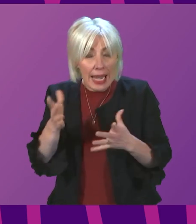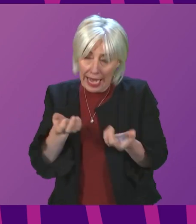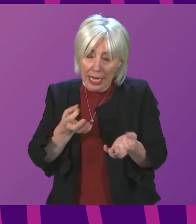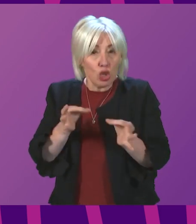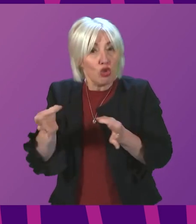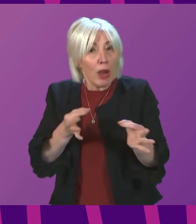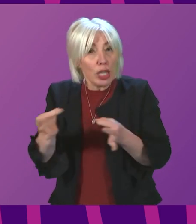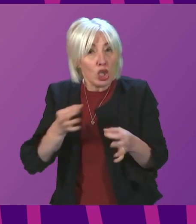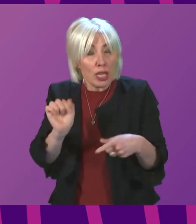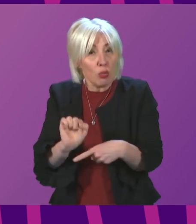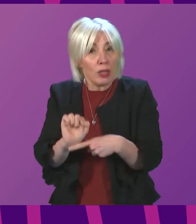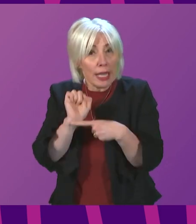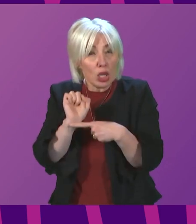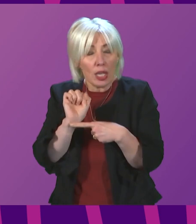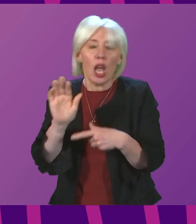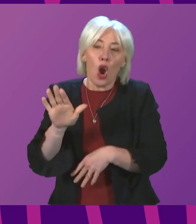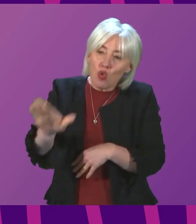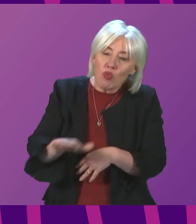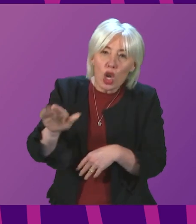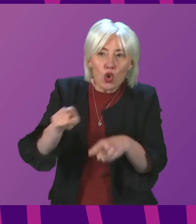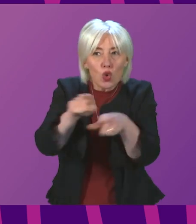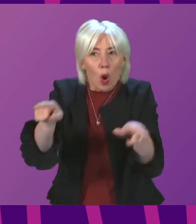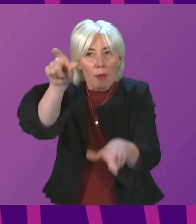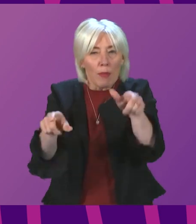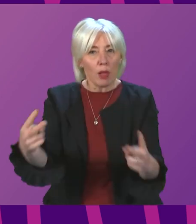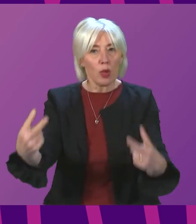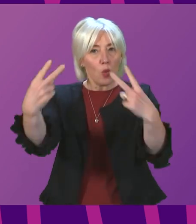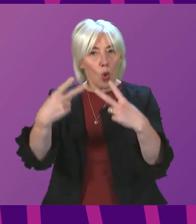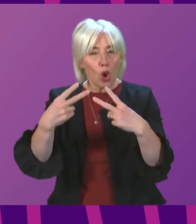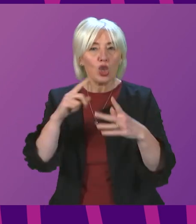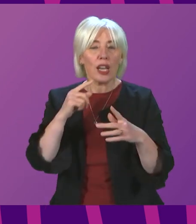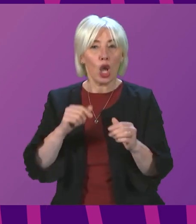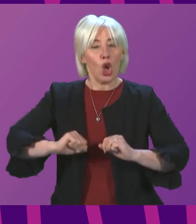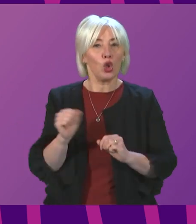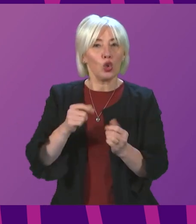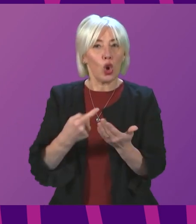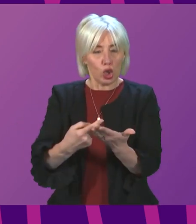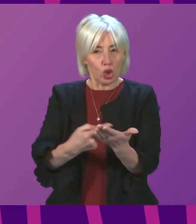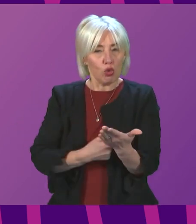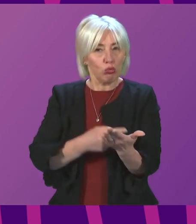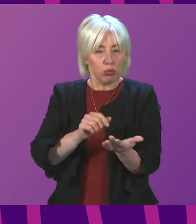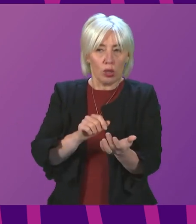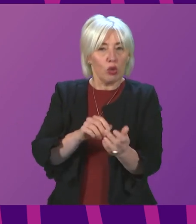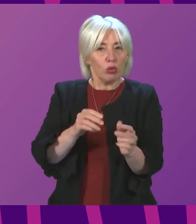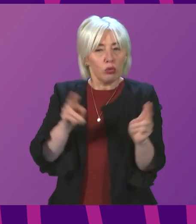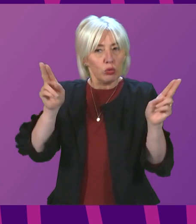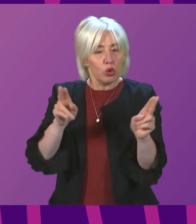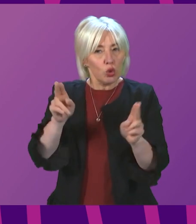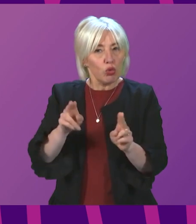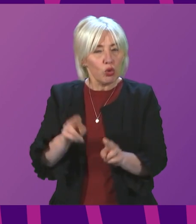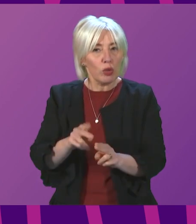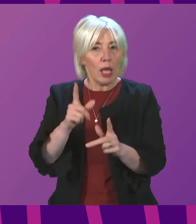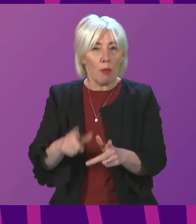she also reassure those watching that the gradual lifting of Scottish restrictions will continue to be balanced against